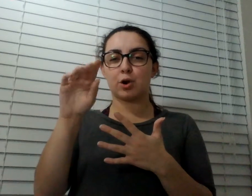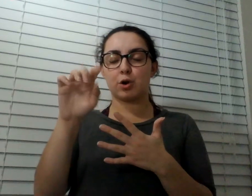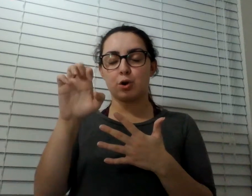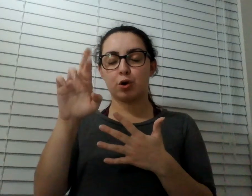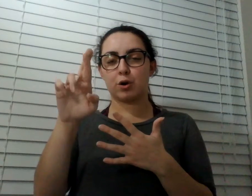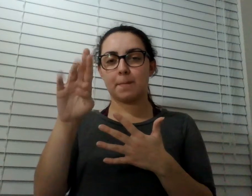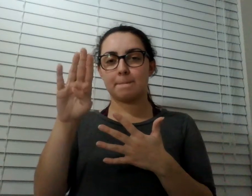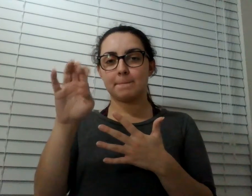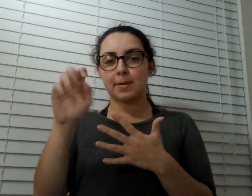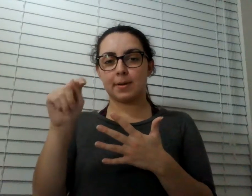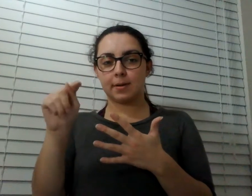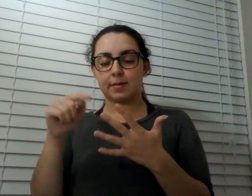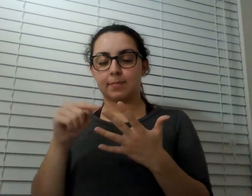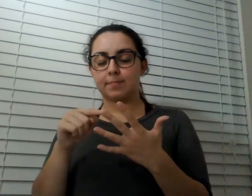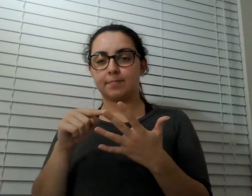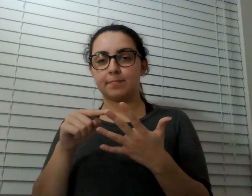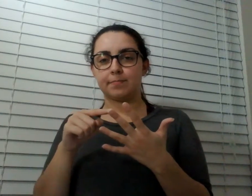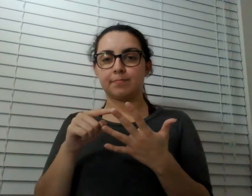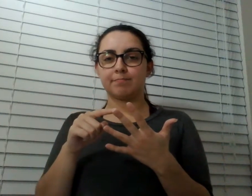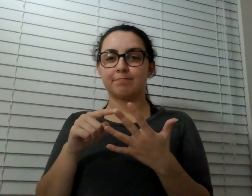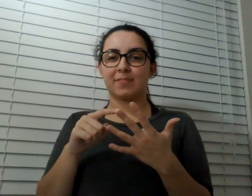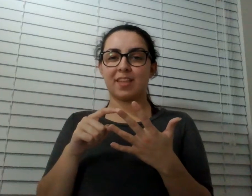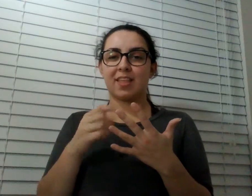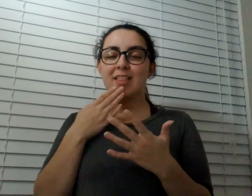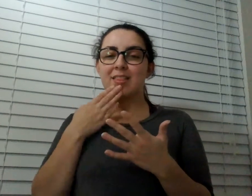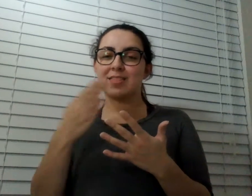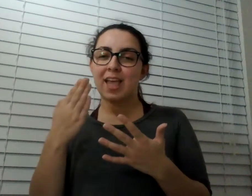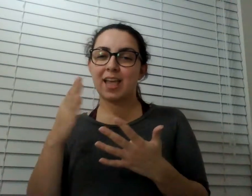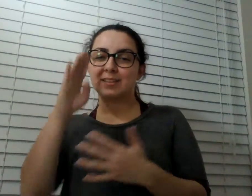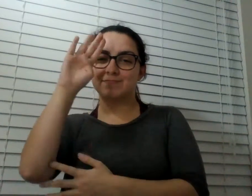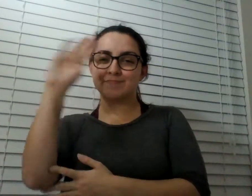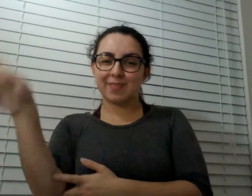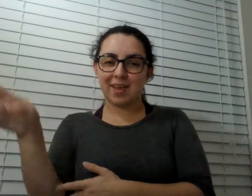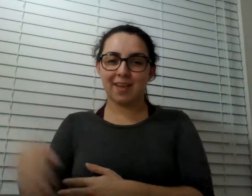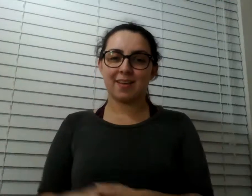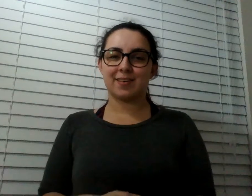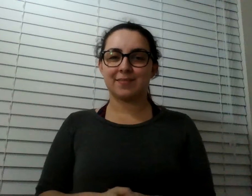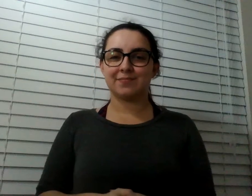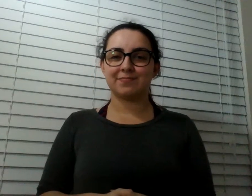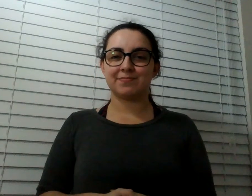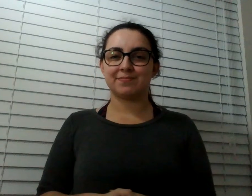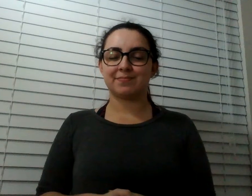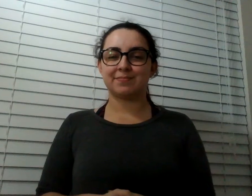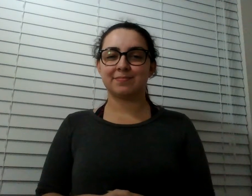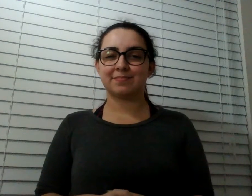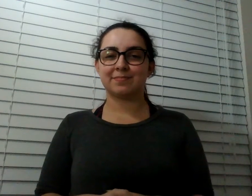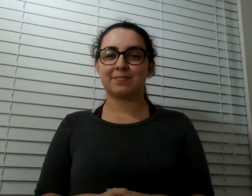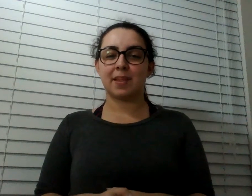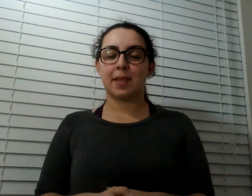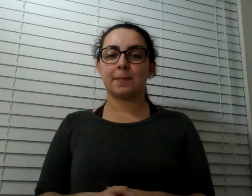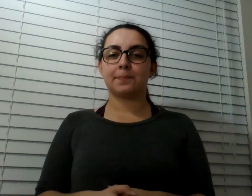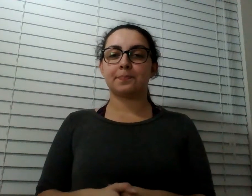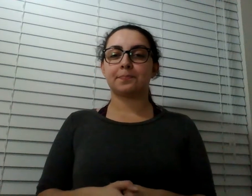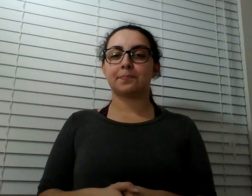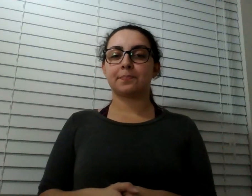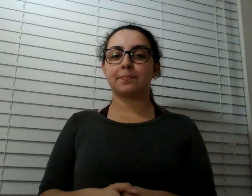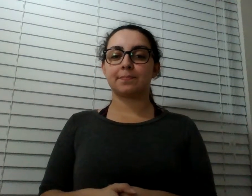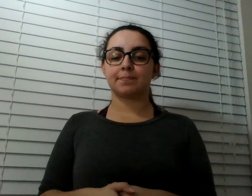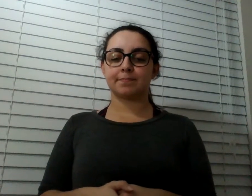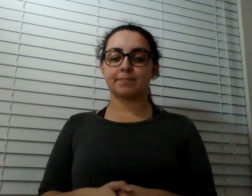H. Phelps. Hope that works. Thanks, and goodbye. And his mailbox. Hi, this is Frankie. I have two